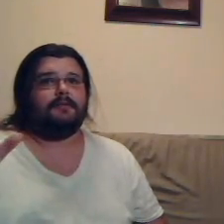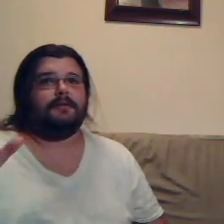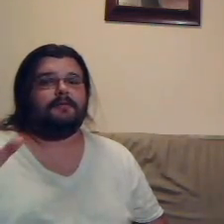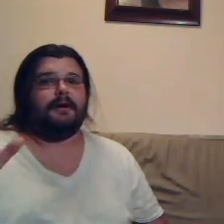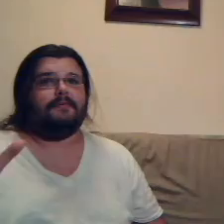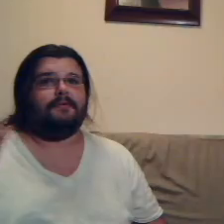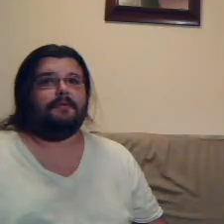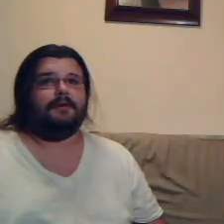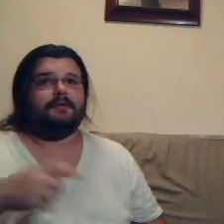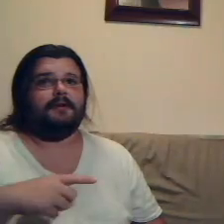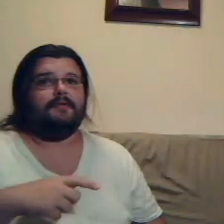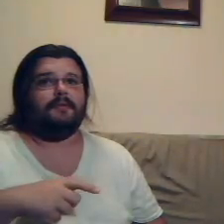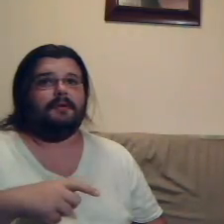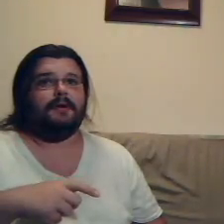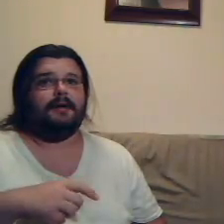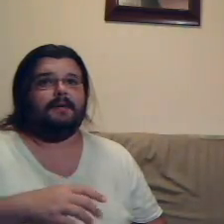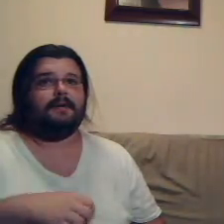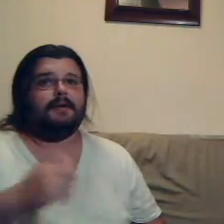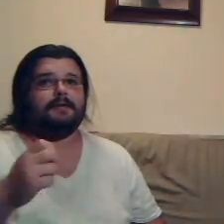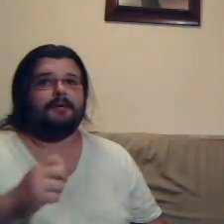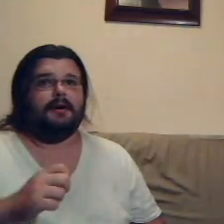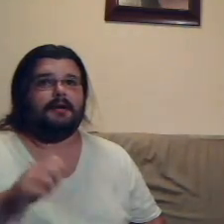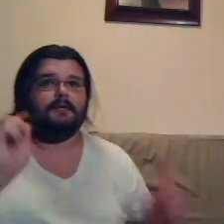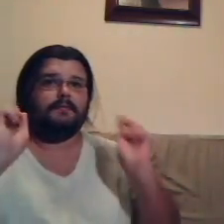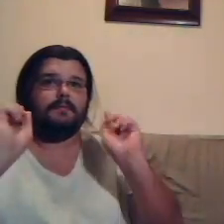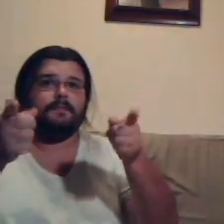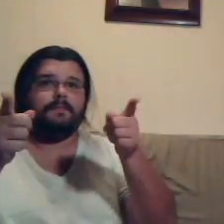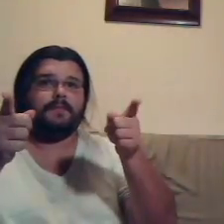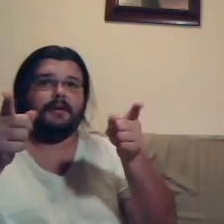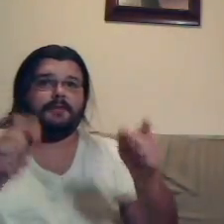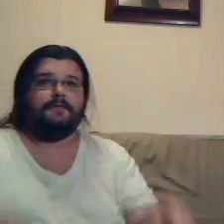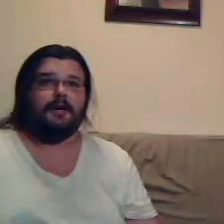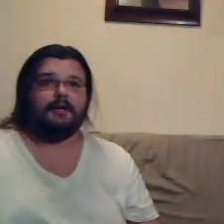up to the Drive-Thru, give them your money, get your product, and get the bug.